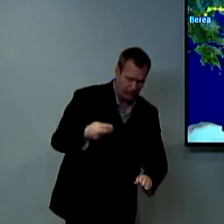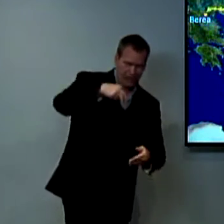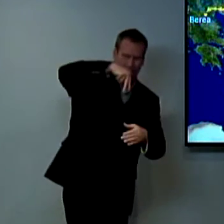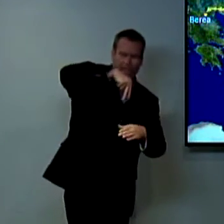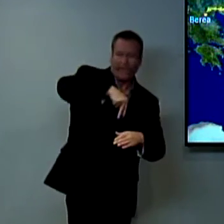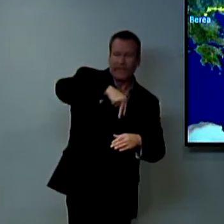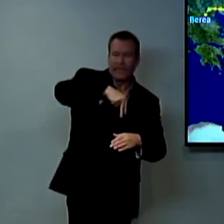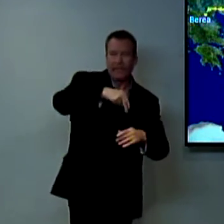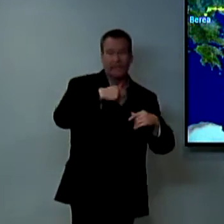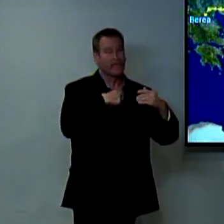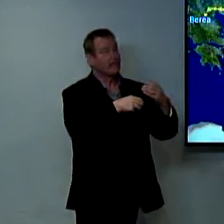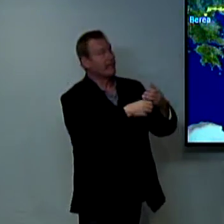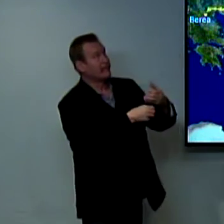and a person would stand up on it